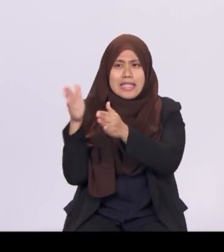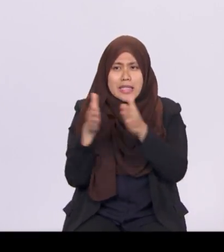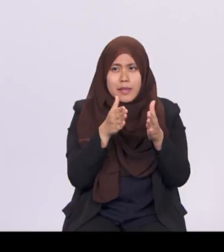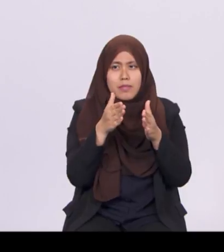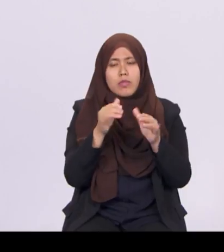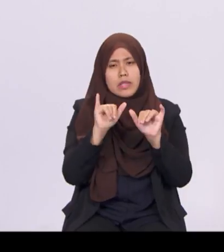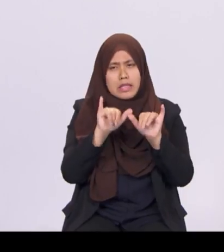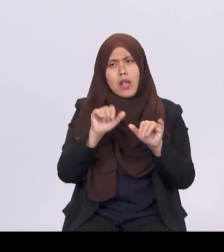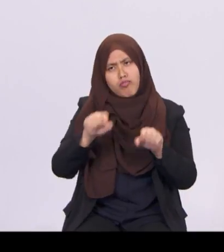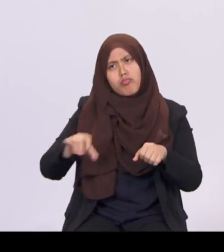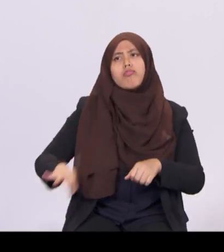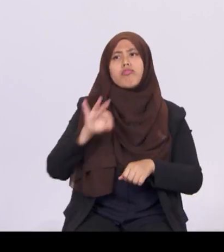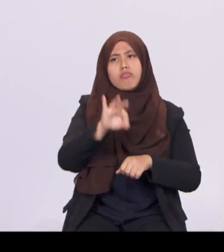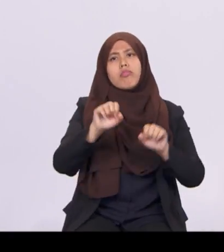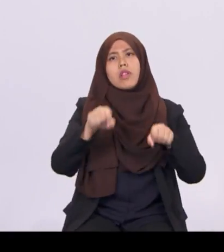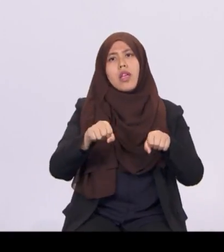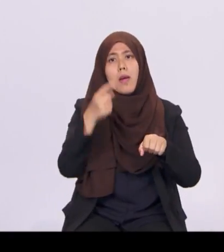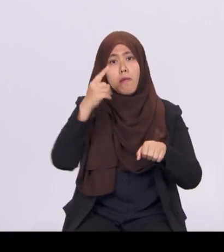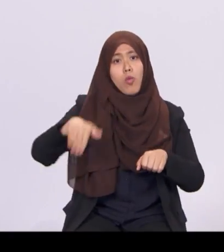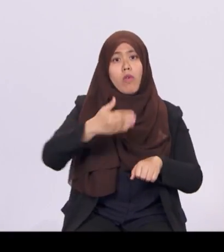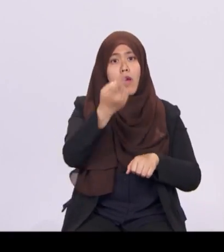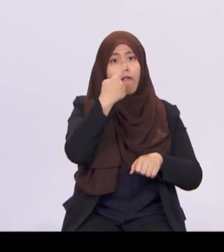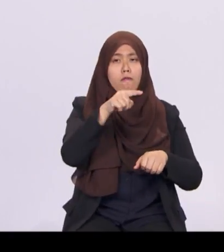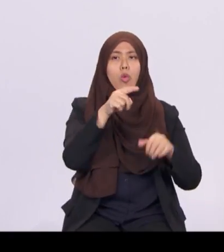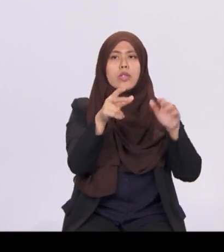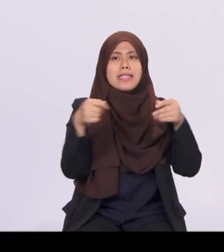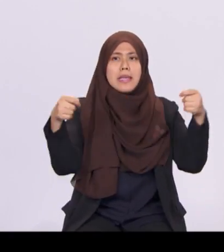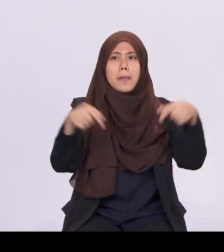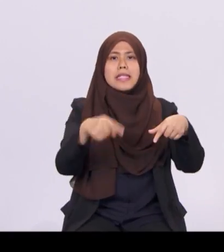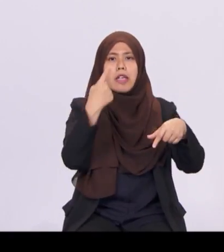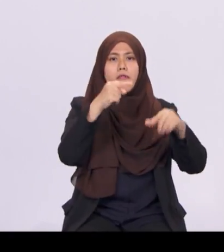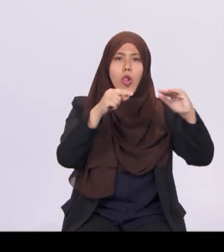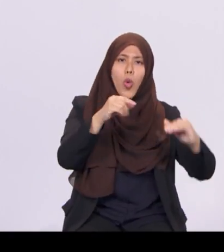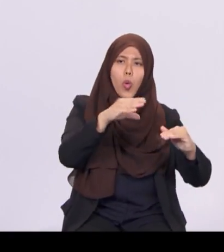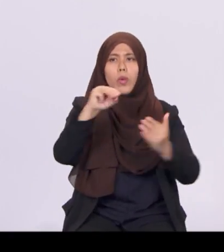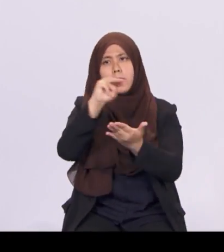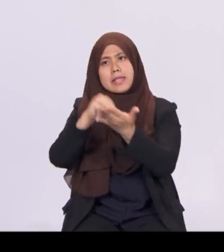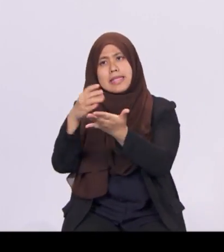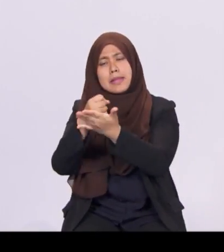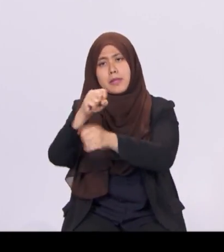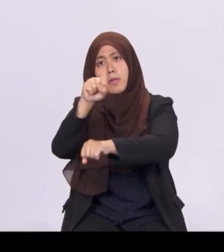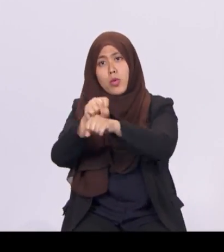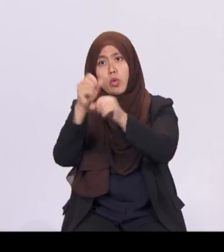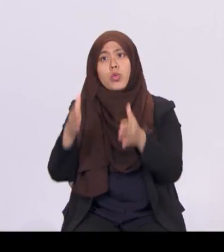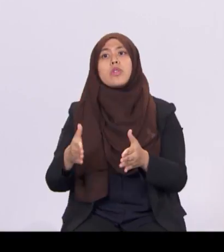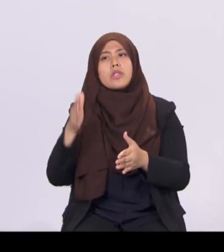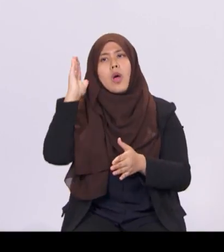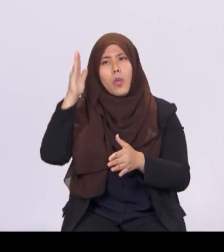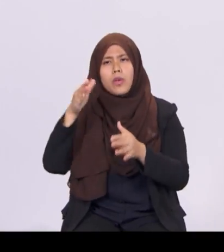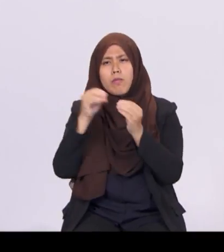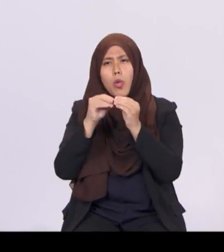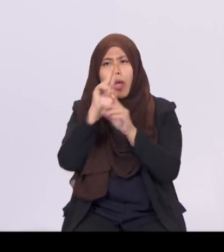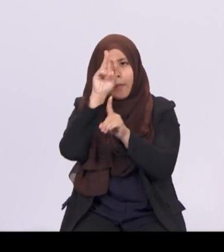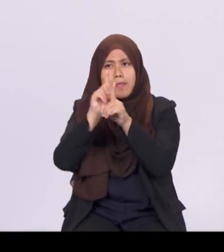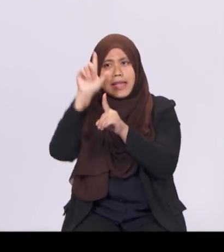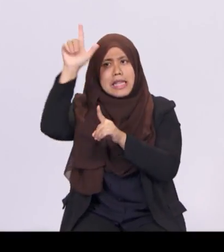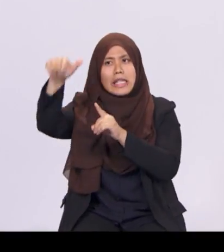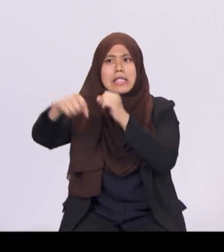Singaporeans. We will provide an update later in the year after the Elder Shield Review Committee delivers its final recommendations.